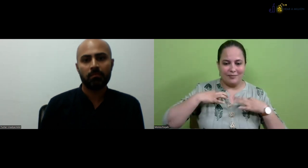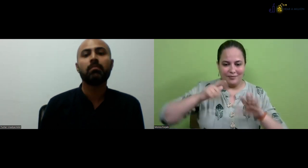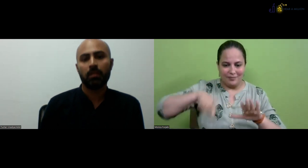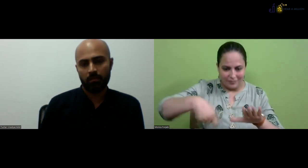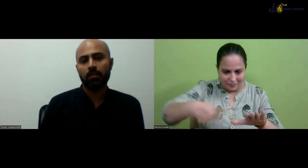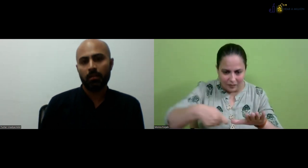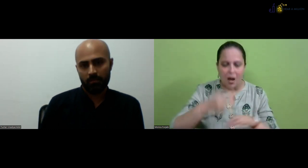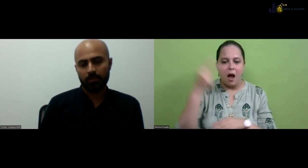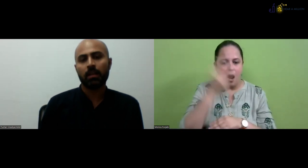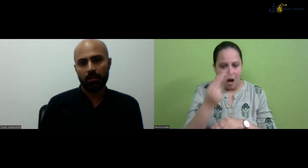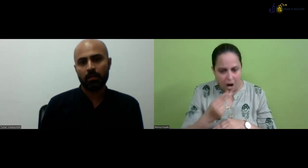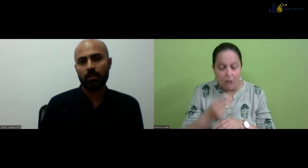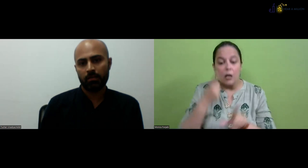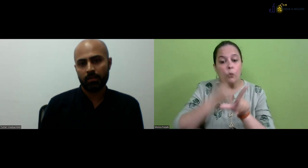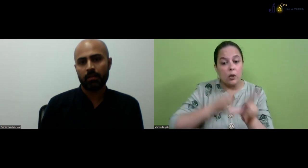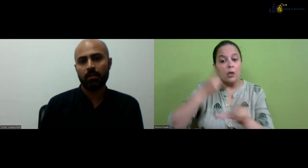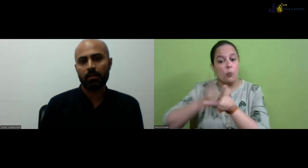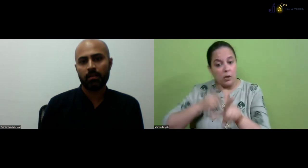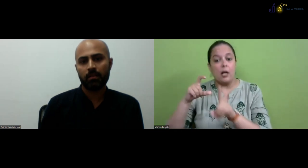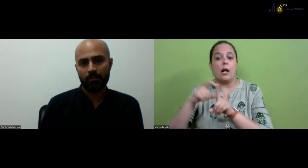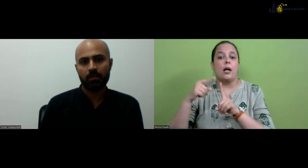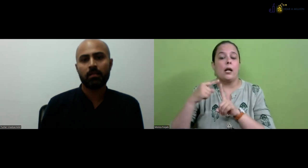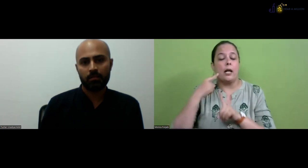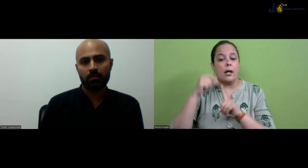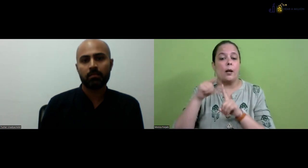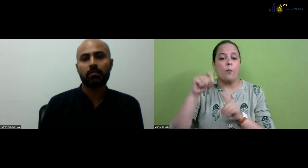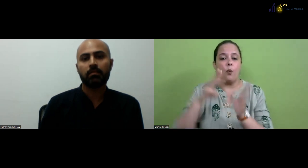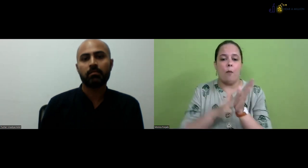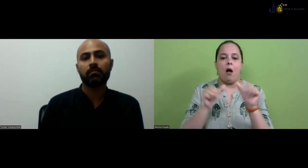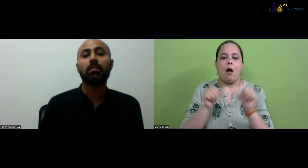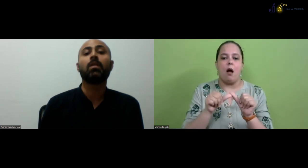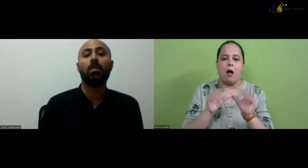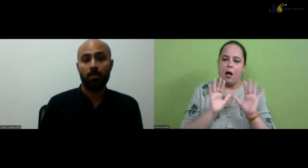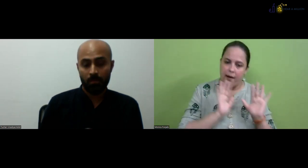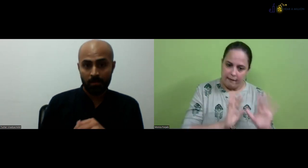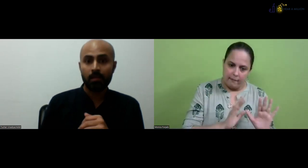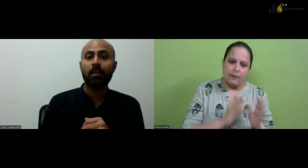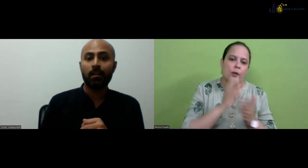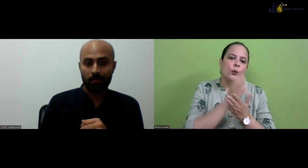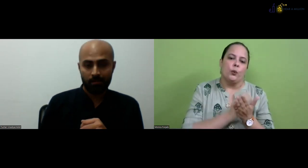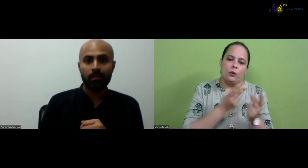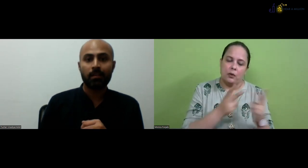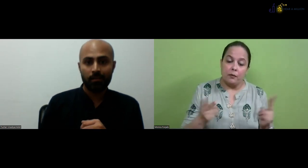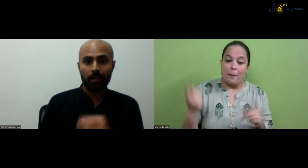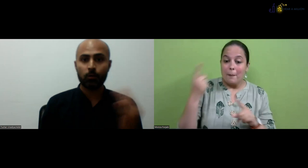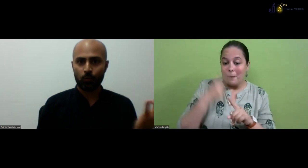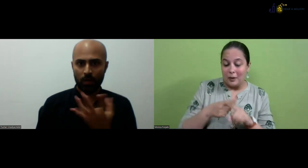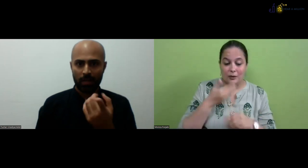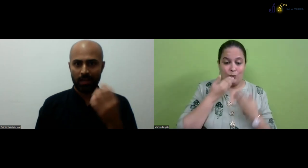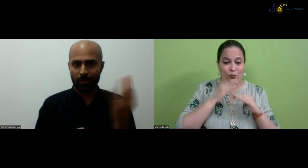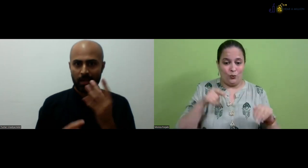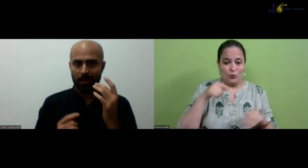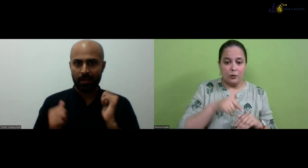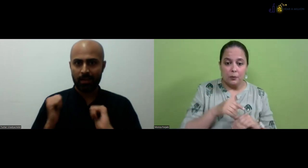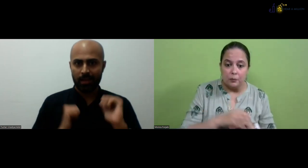course fashion designing course, the literature, the art. So we have a diploma course for all of